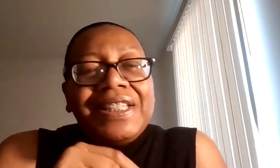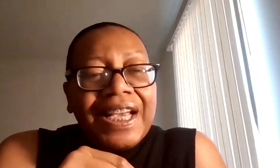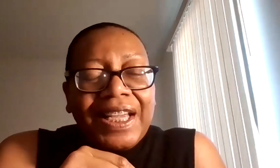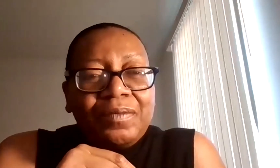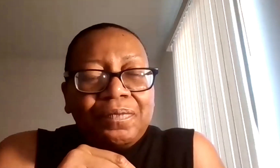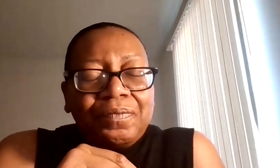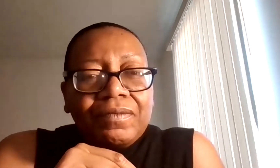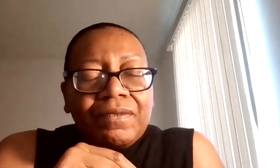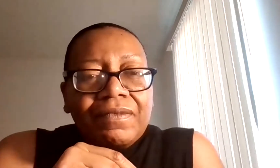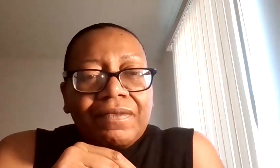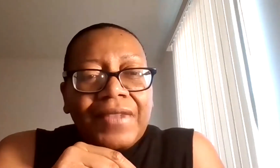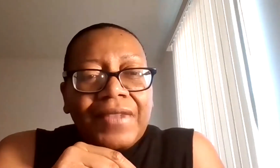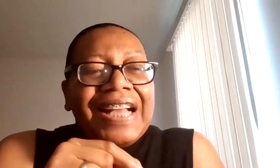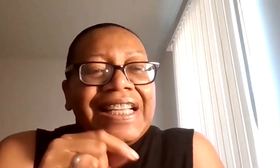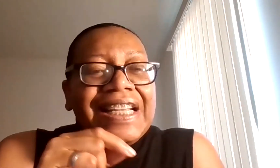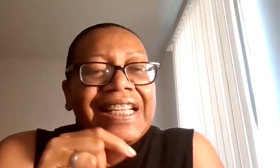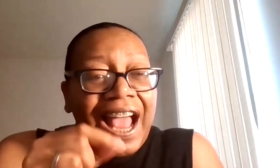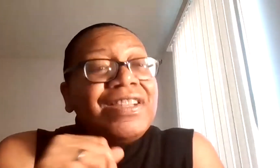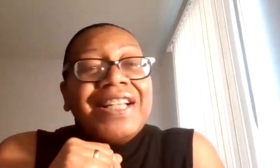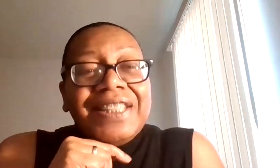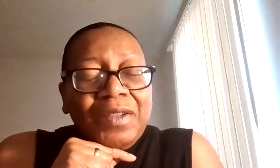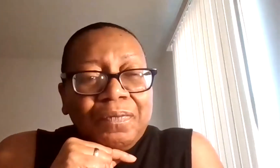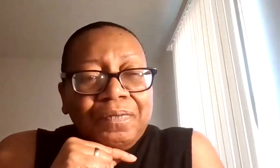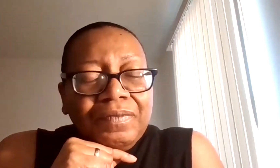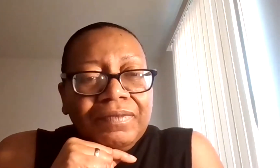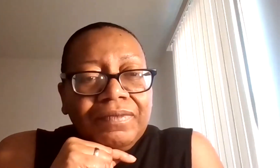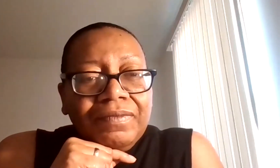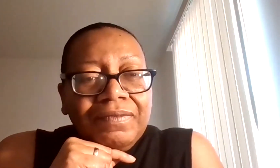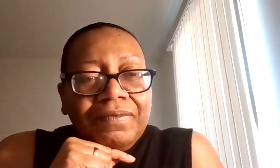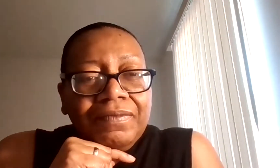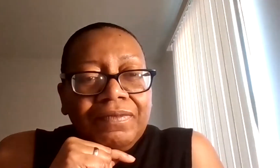gave me the ticket. And he said, have a nice day.